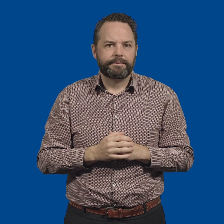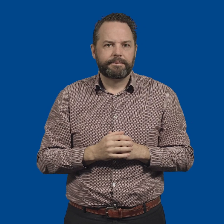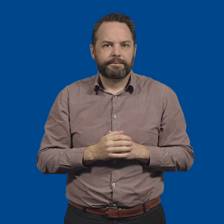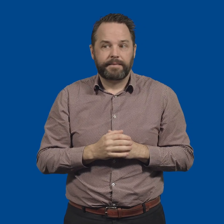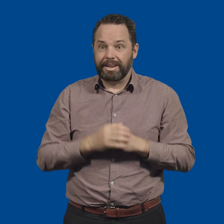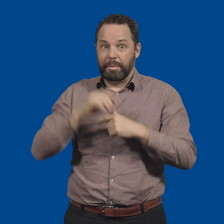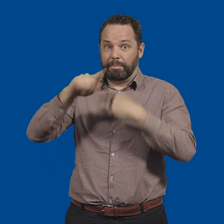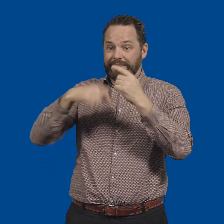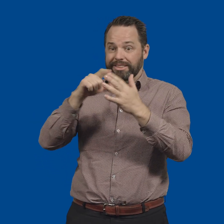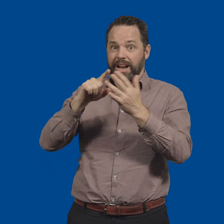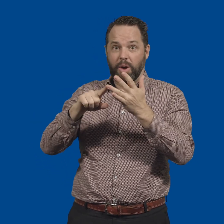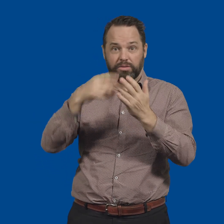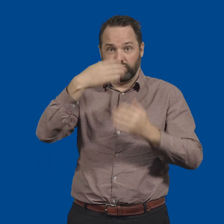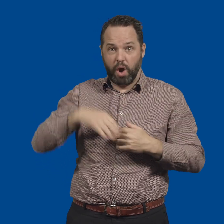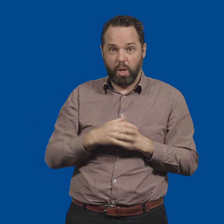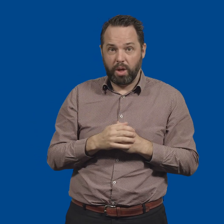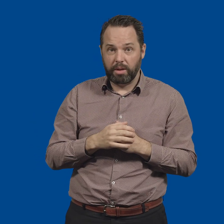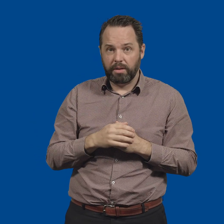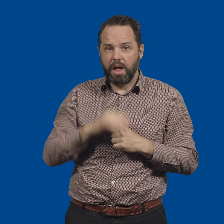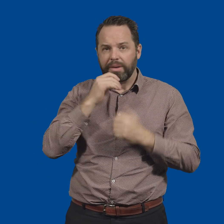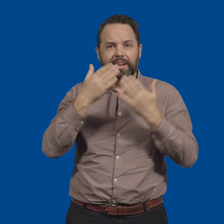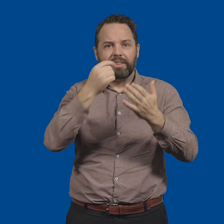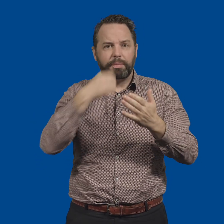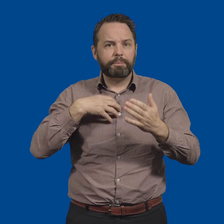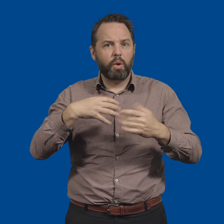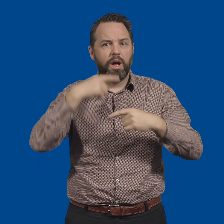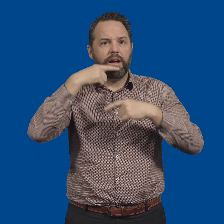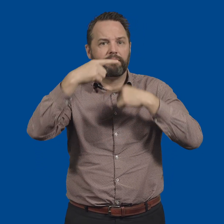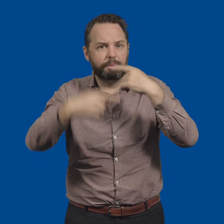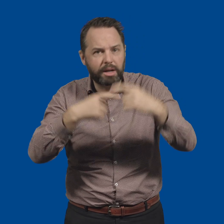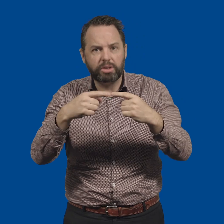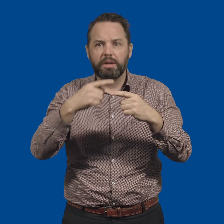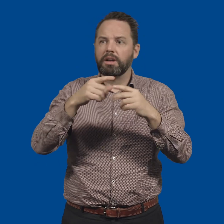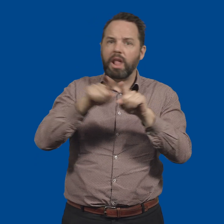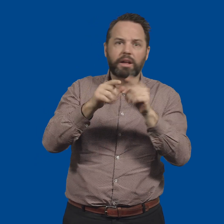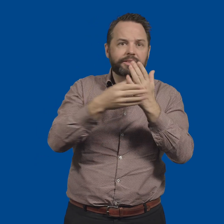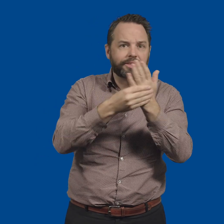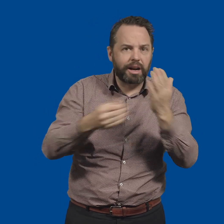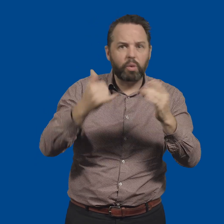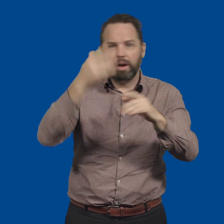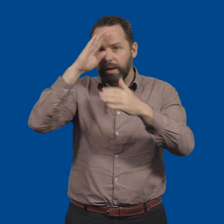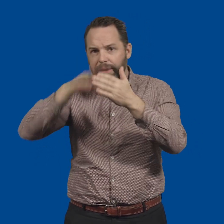Information about the role and the skills and experience that we are looking for are included in this video.